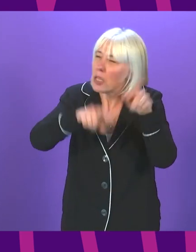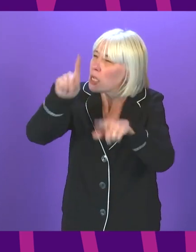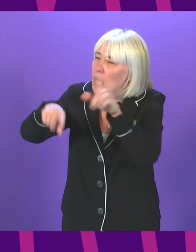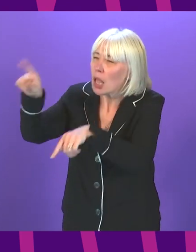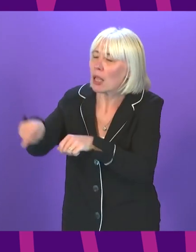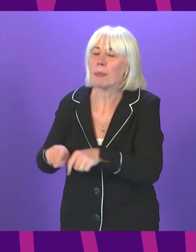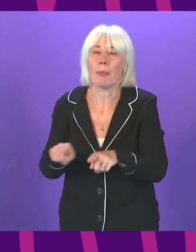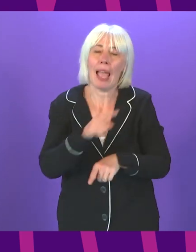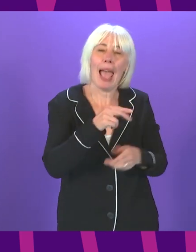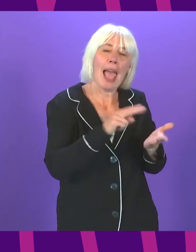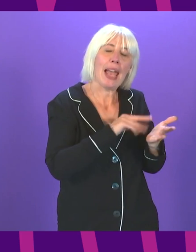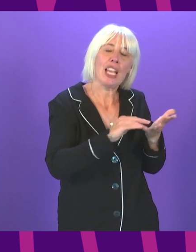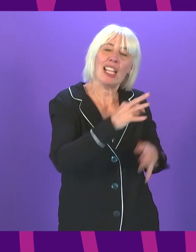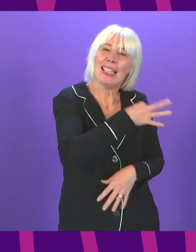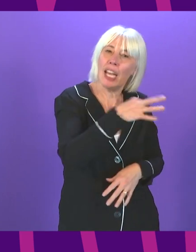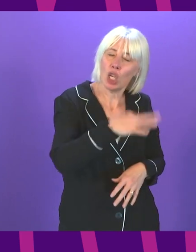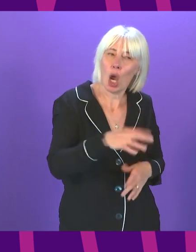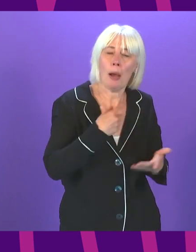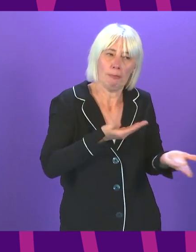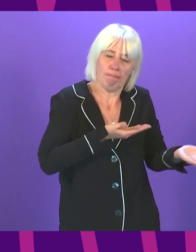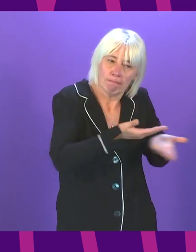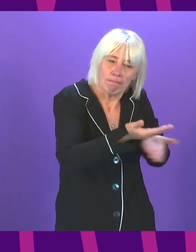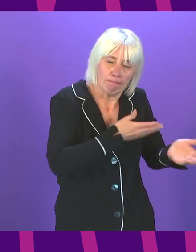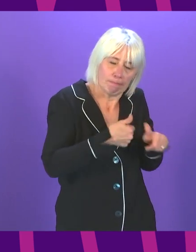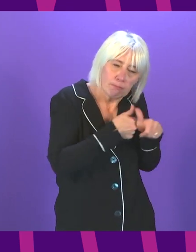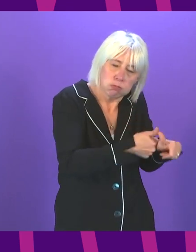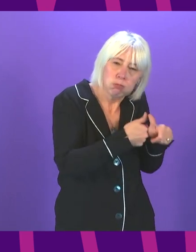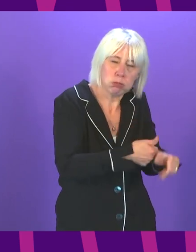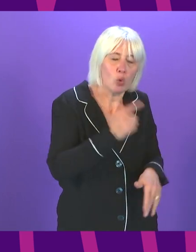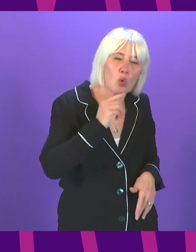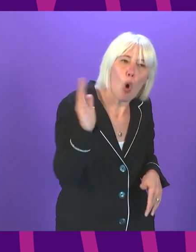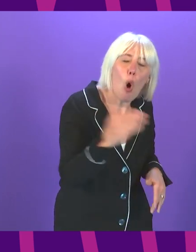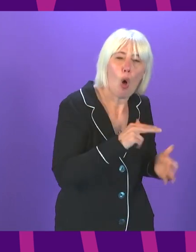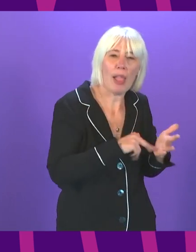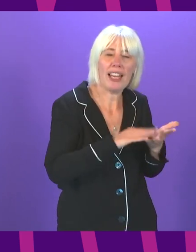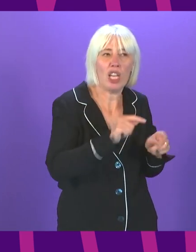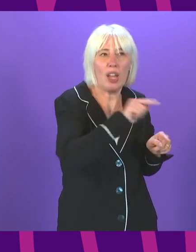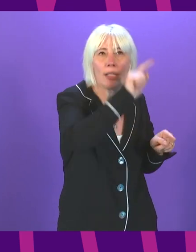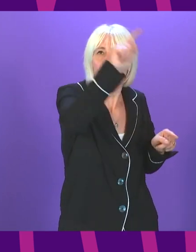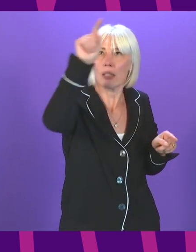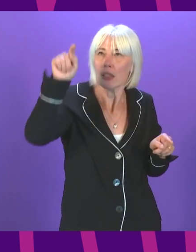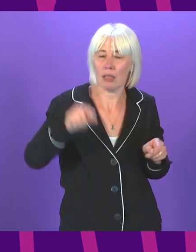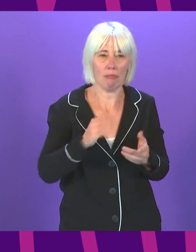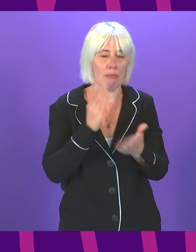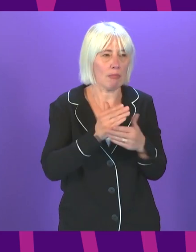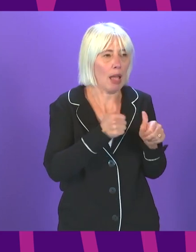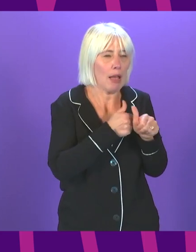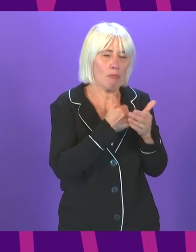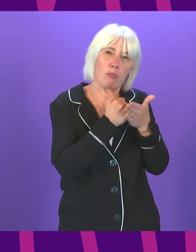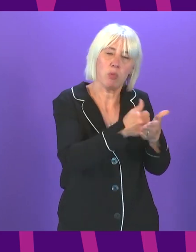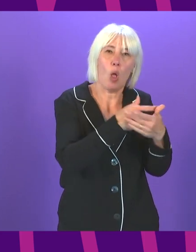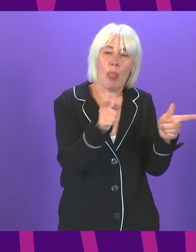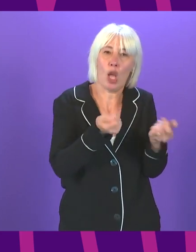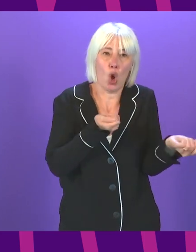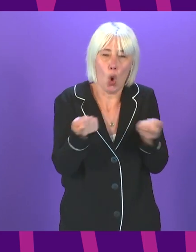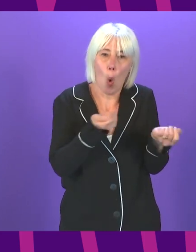NHS Lanarkshire, we continue to both liaise with and provide support to all NHS boards to help them cope, both in a public